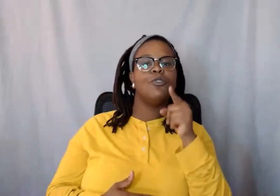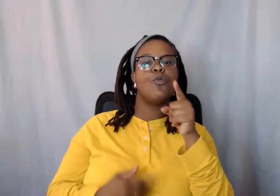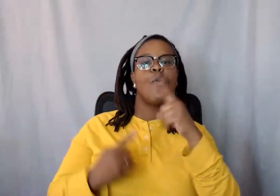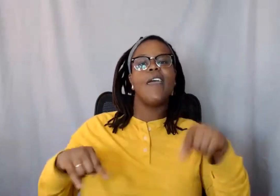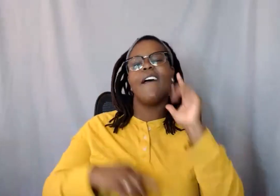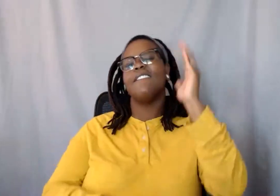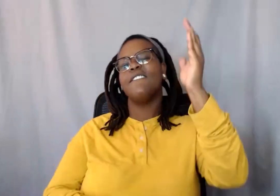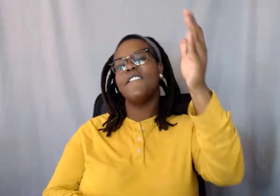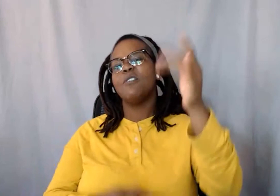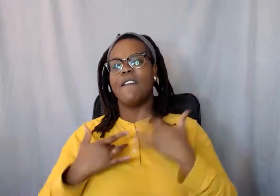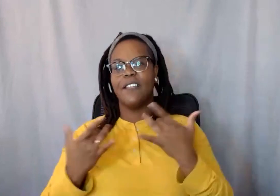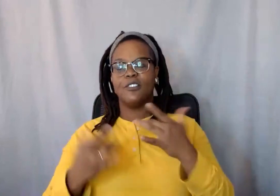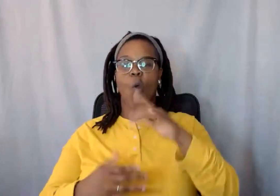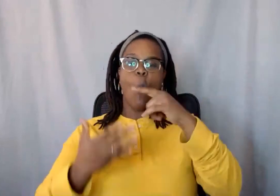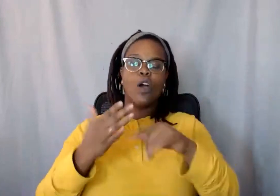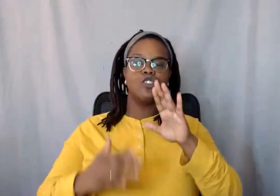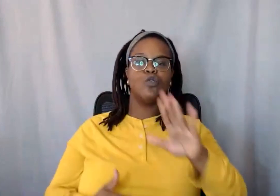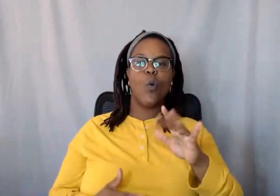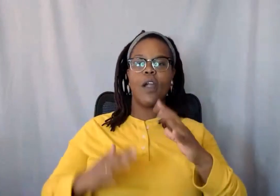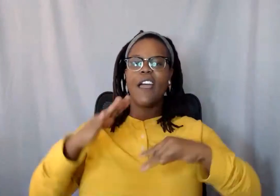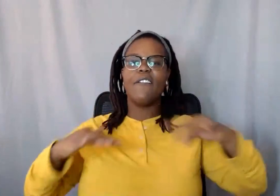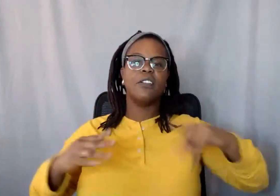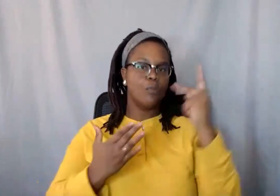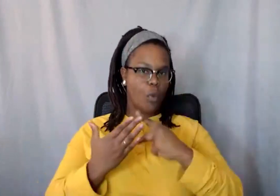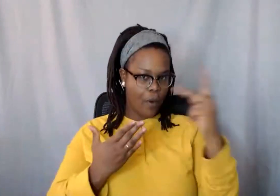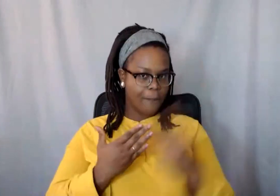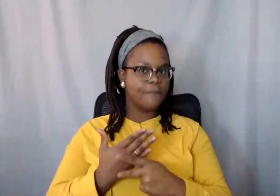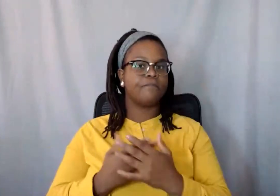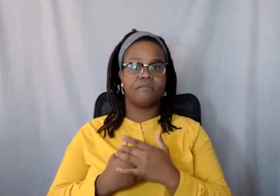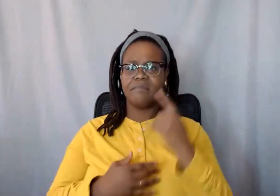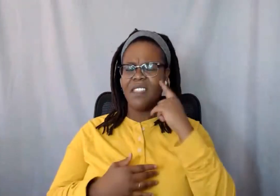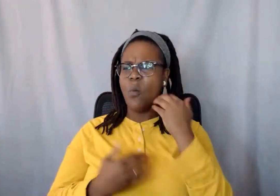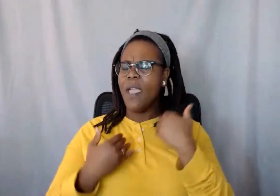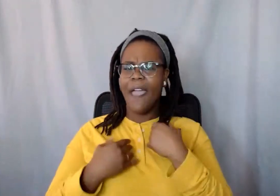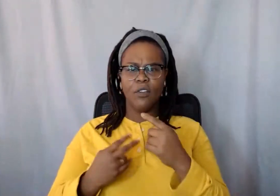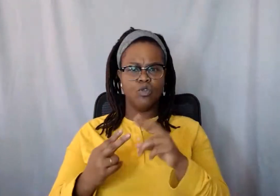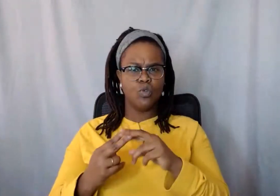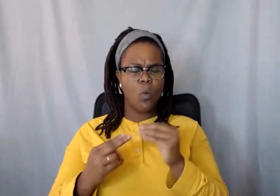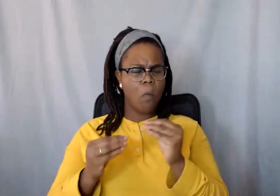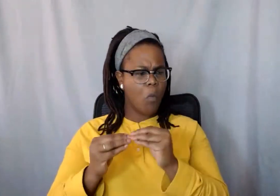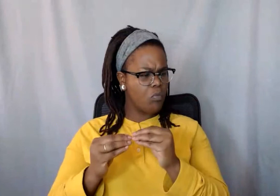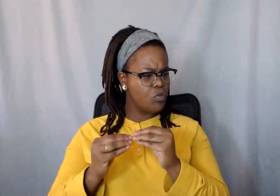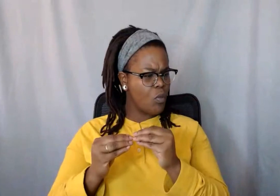Diversity programs. And so I think we have two more this semester, maybe three,